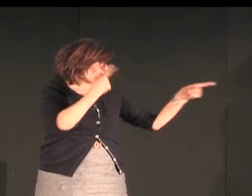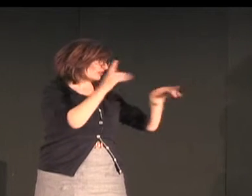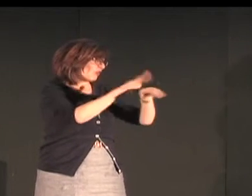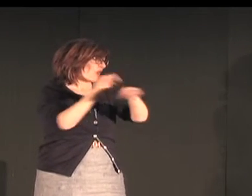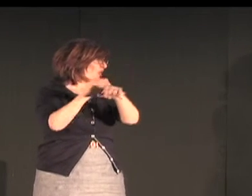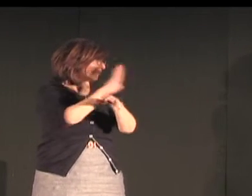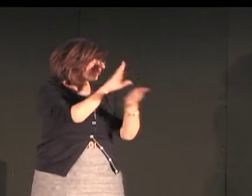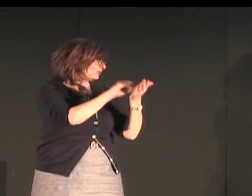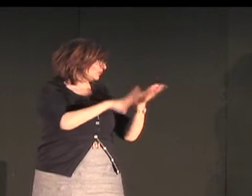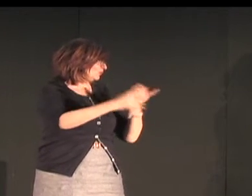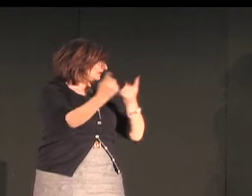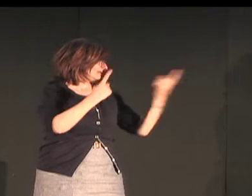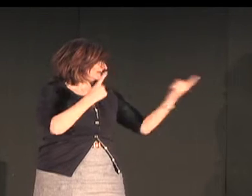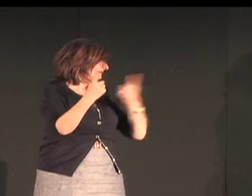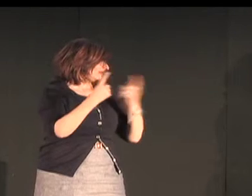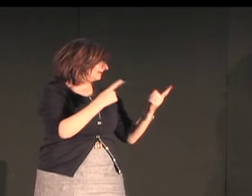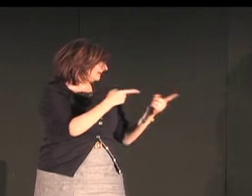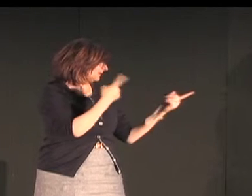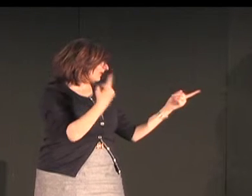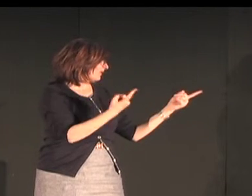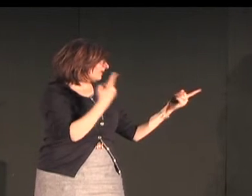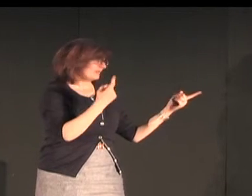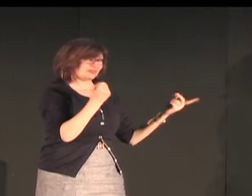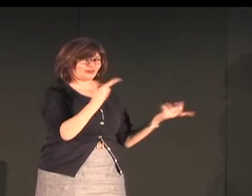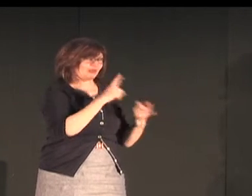correct deaf studies okay well maybe you have to bring to call your students here